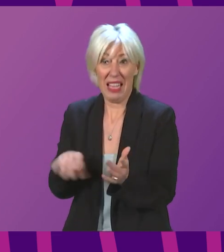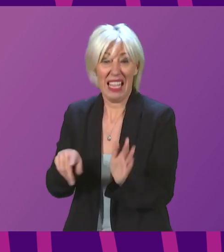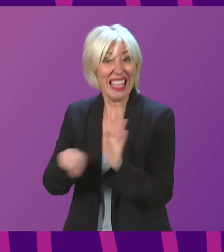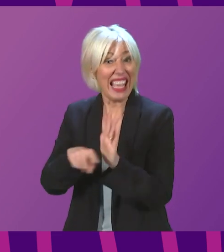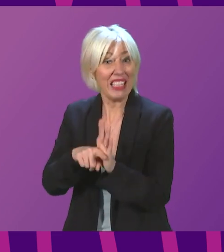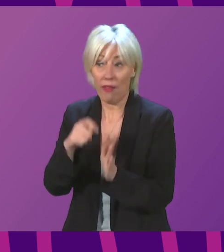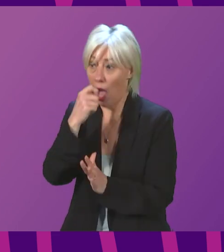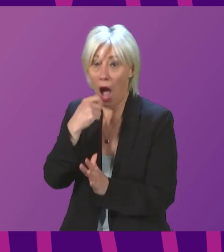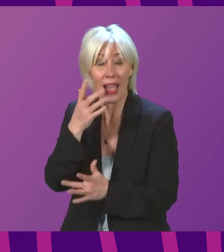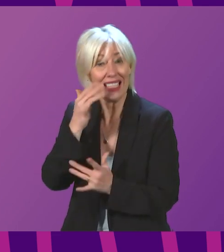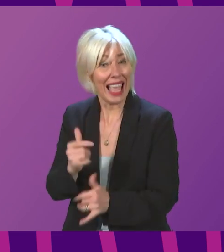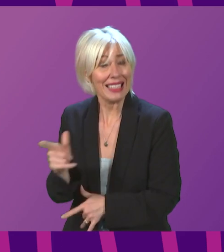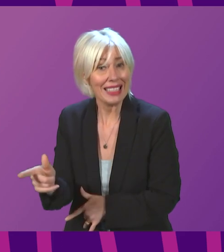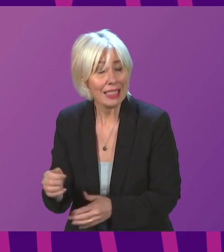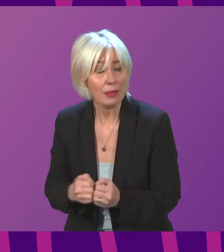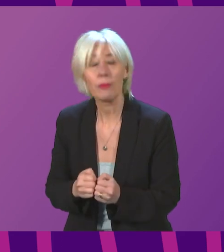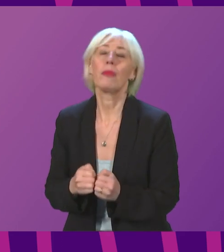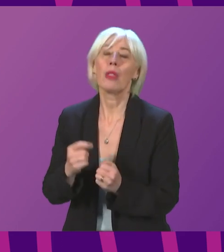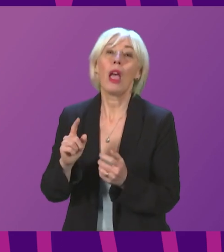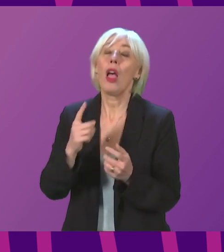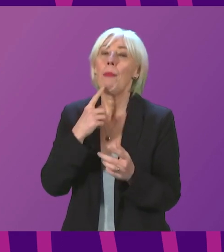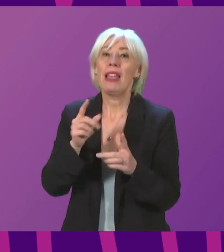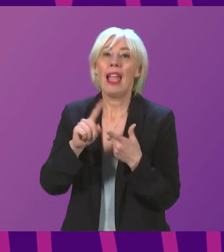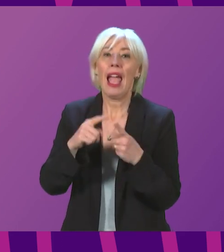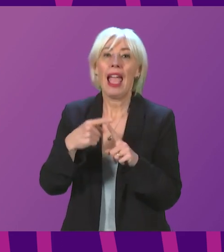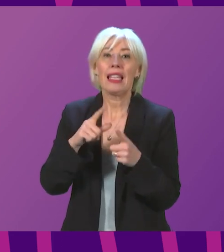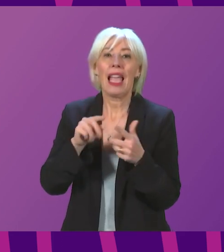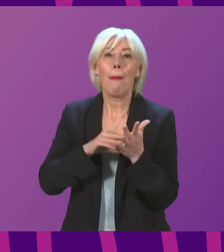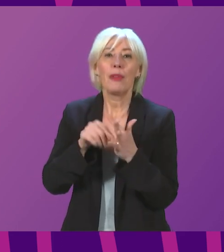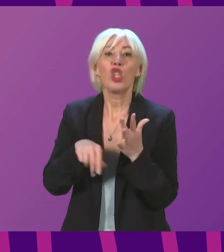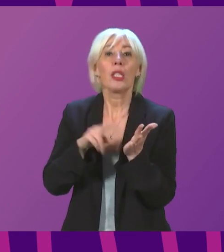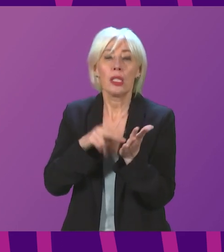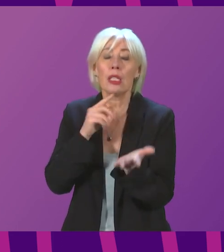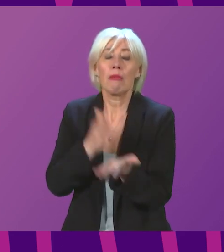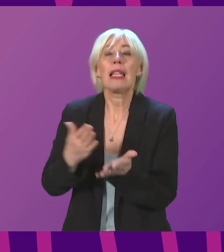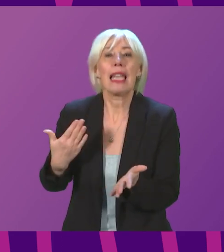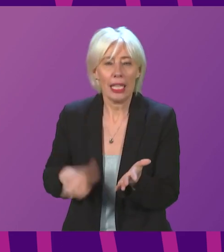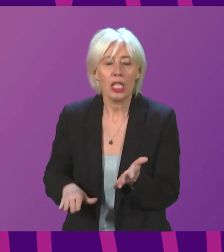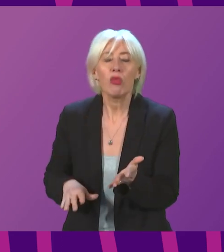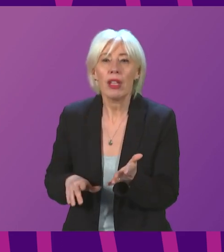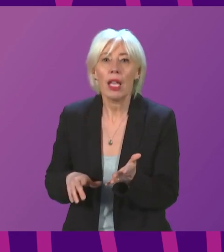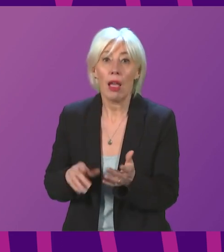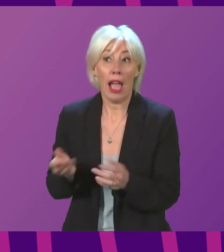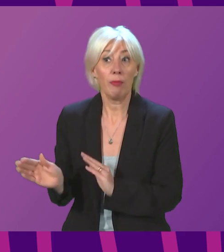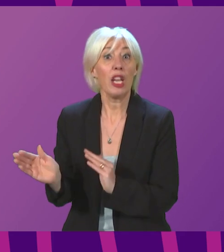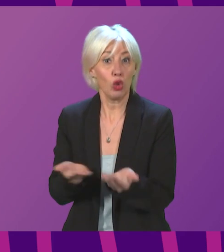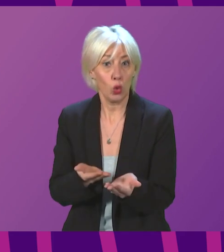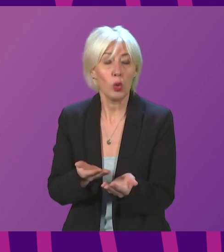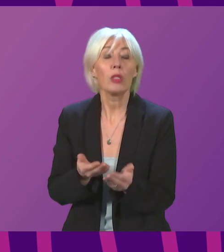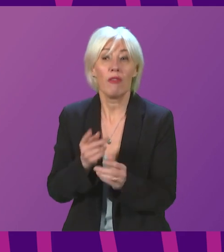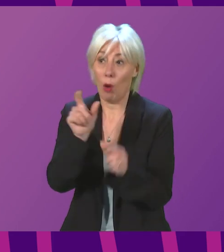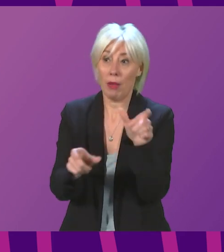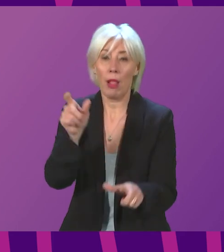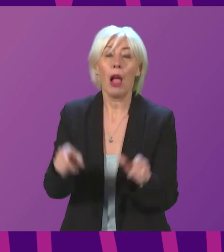The First Minister accepted that exemptions were necessary and introduced them. She's just mentioned sector-specific guidance. But we are